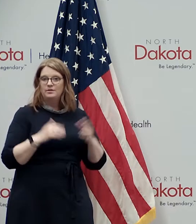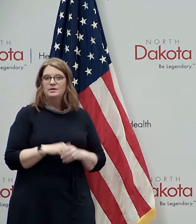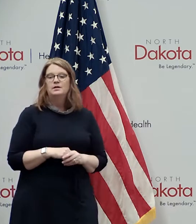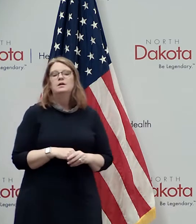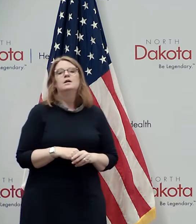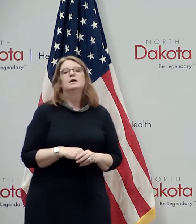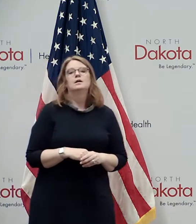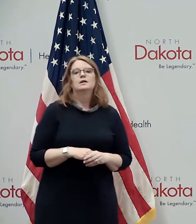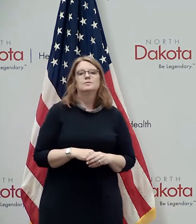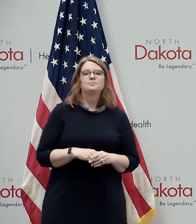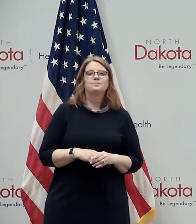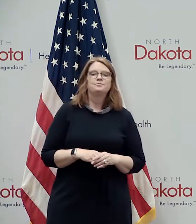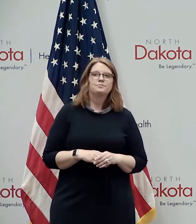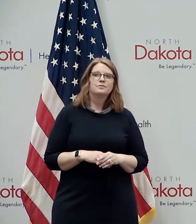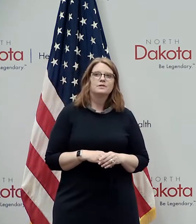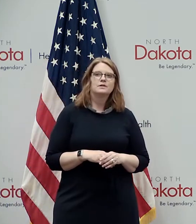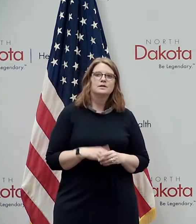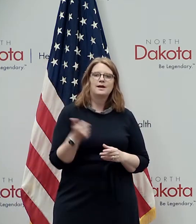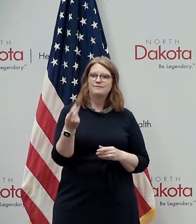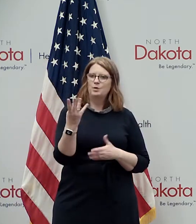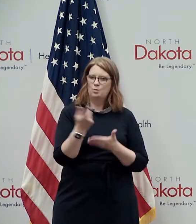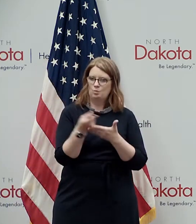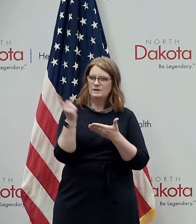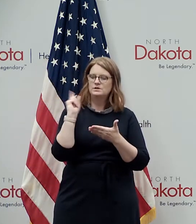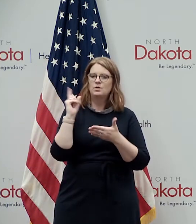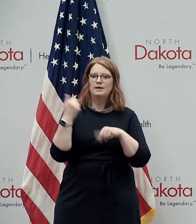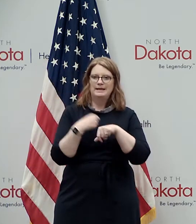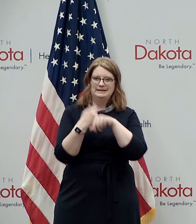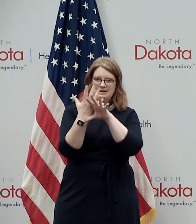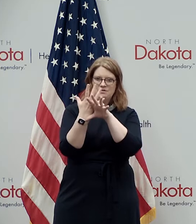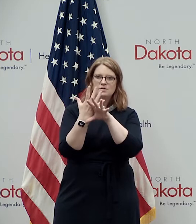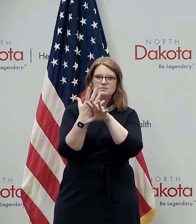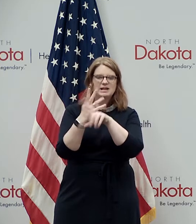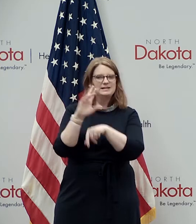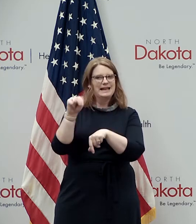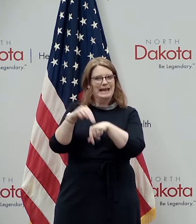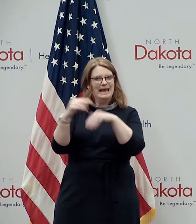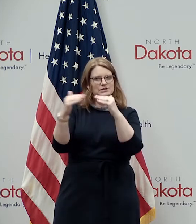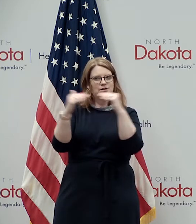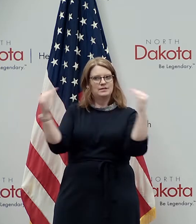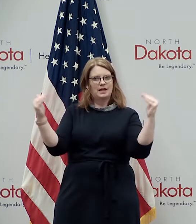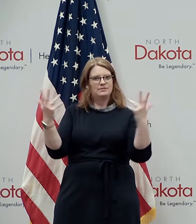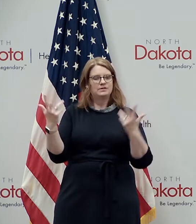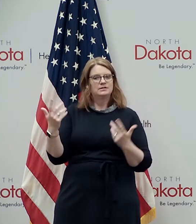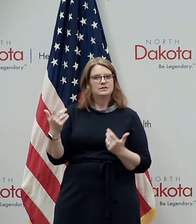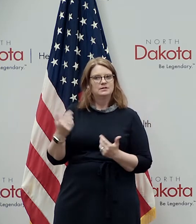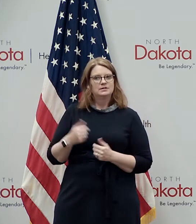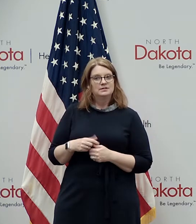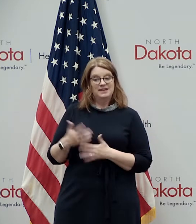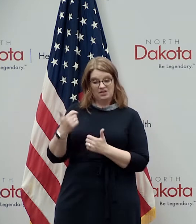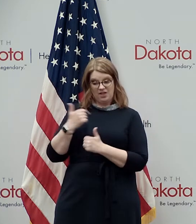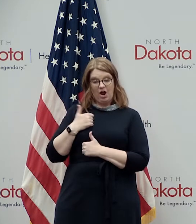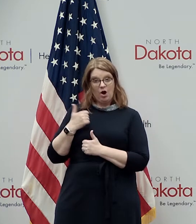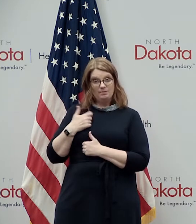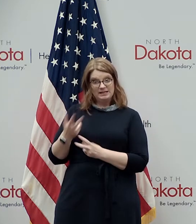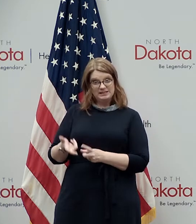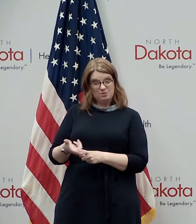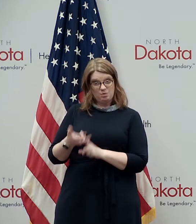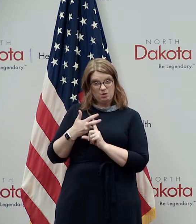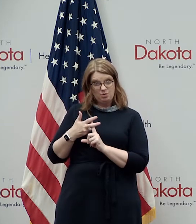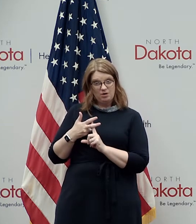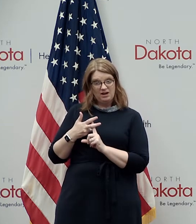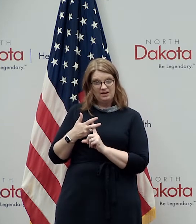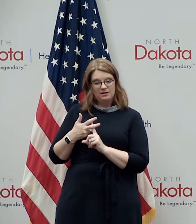teleconference a couple weeks ago at the national level because the army is way behind its recruiting efforts since the